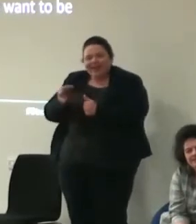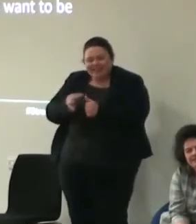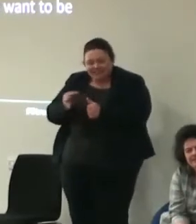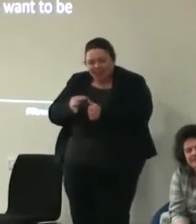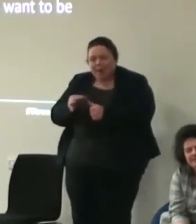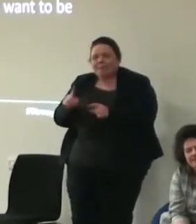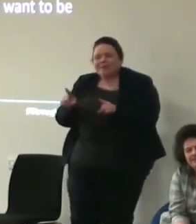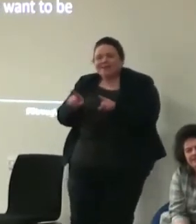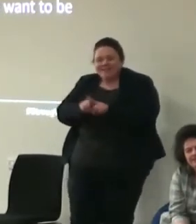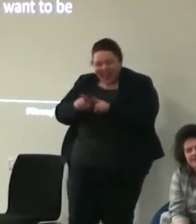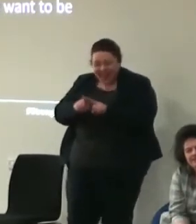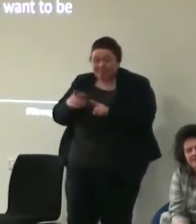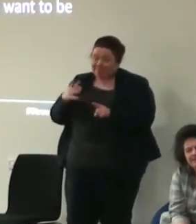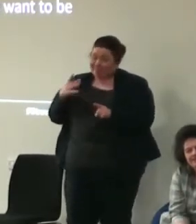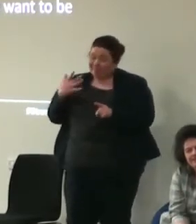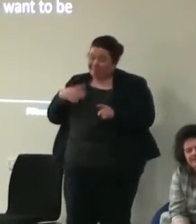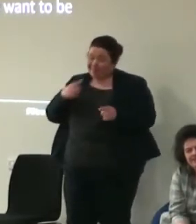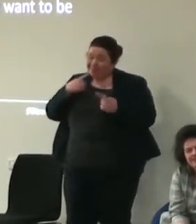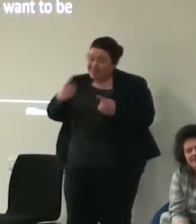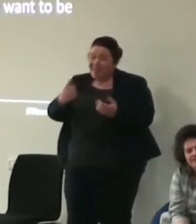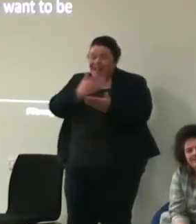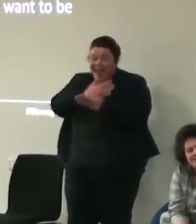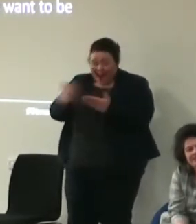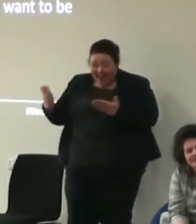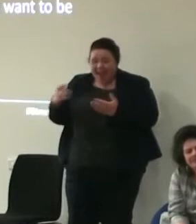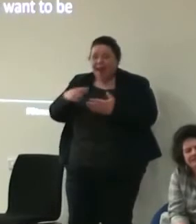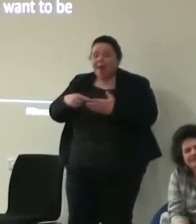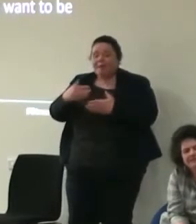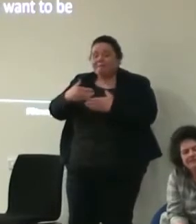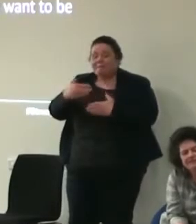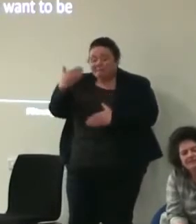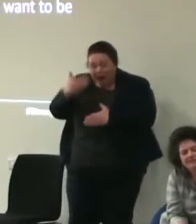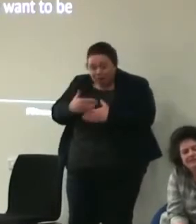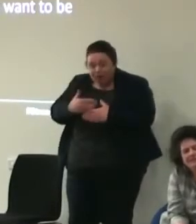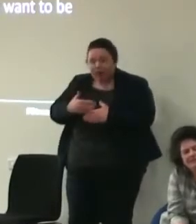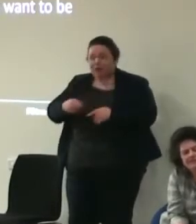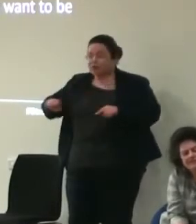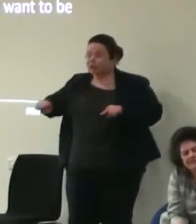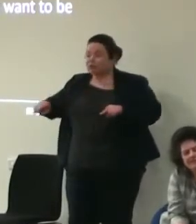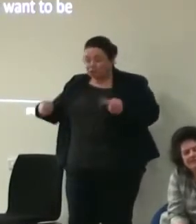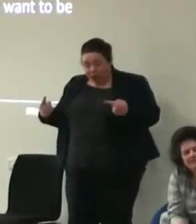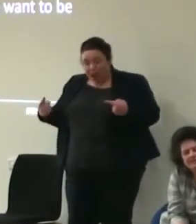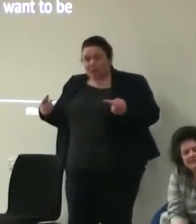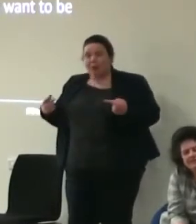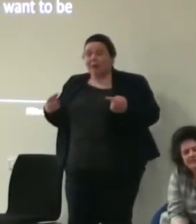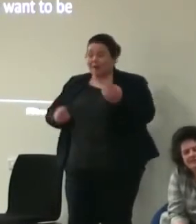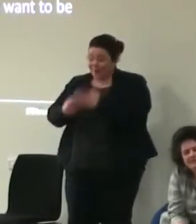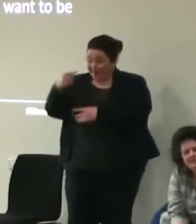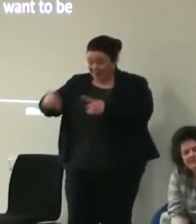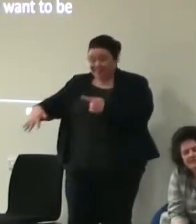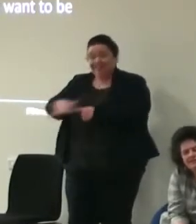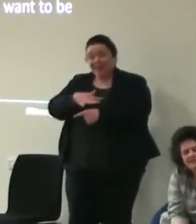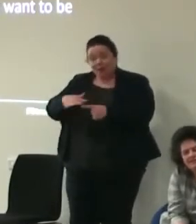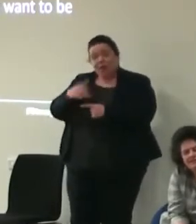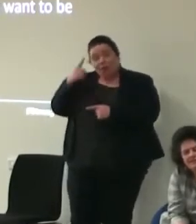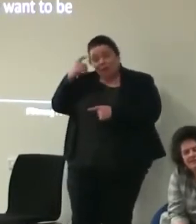equally we'd need to make it clear that those barriers or those challenges that you might have faced might in this instance actually be an